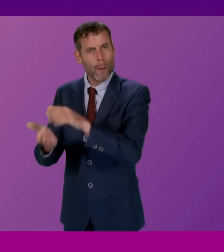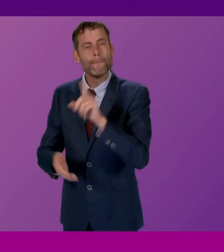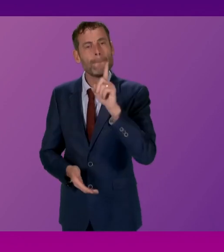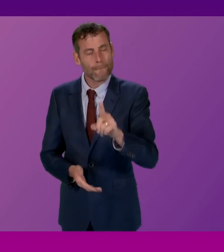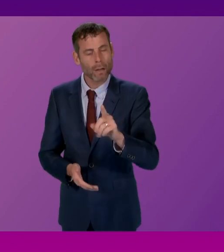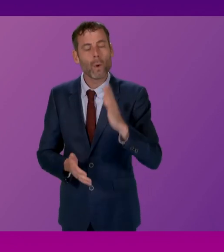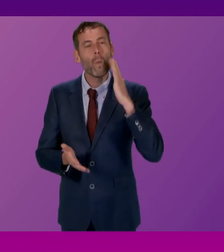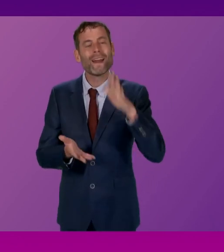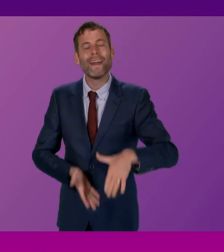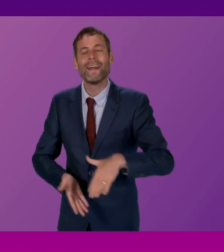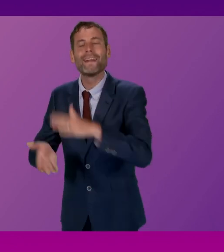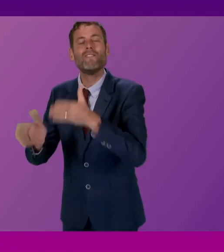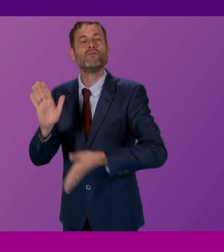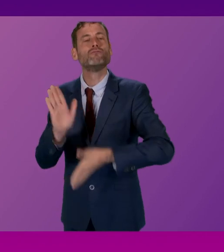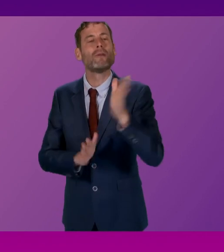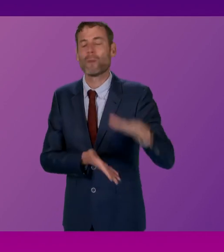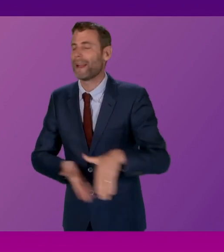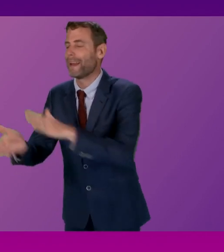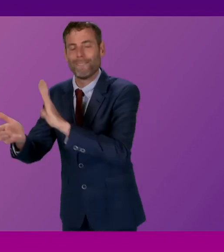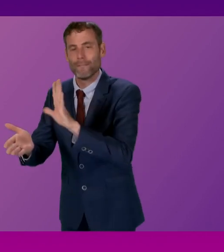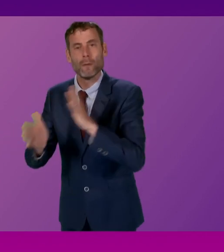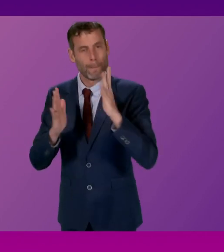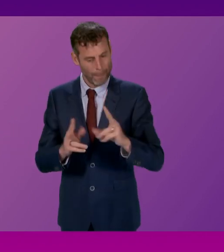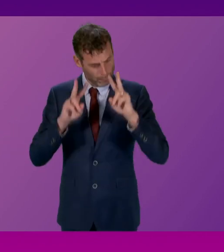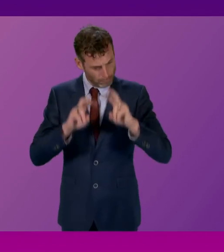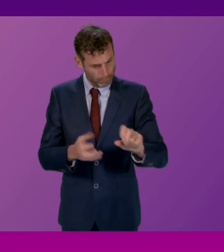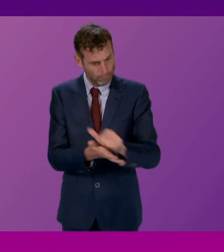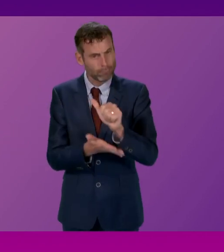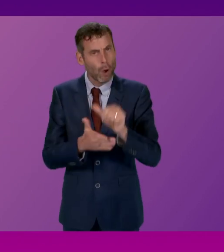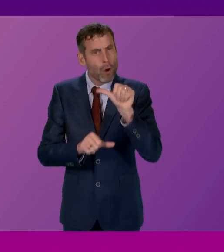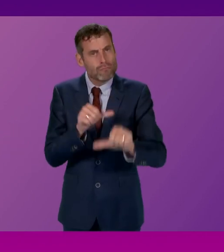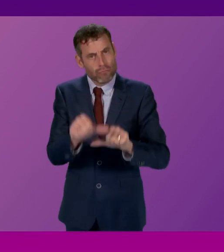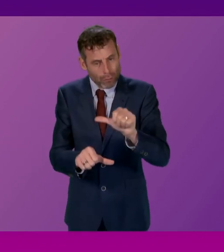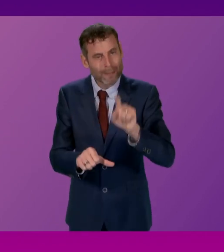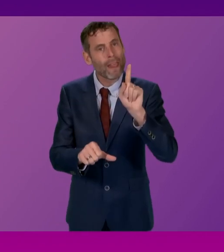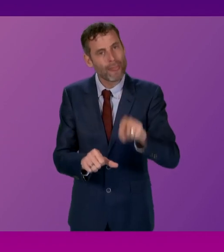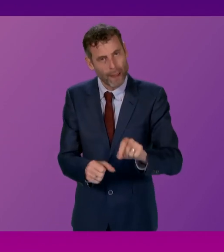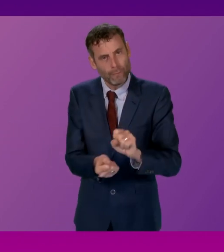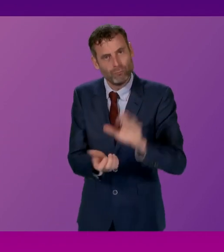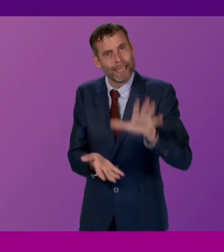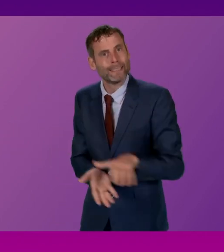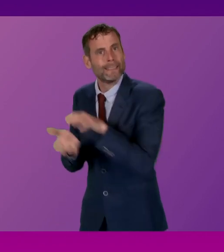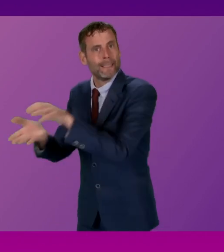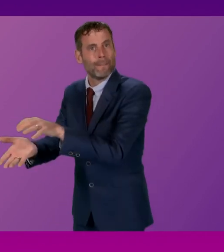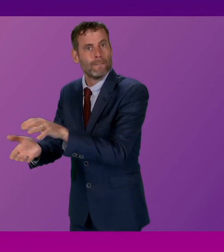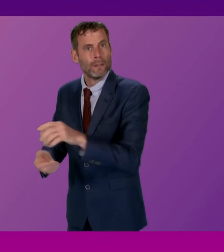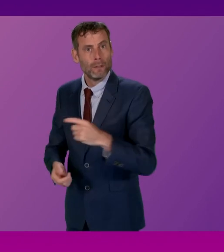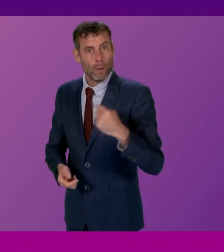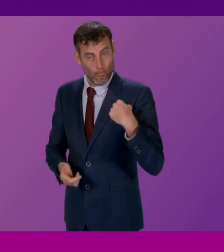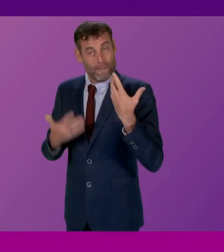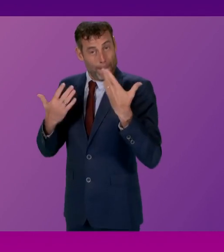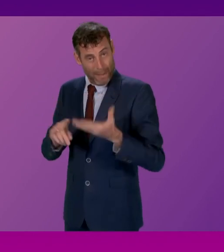the appropriate processes. So we will continue to hand over those messages. We'll continue to cooperate